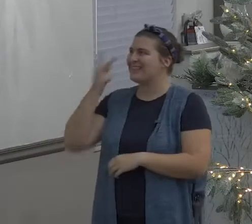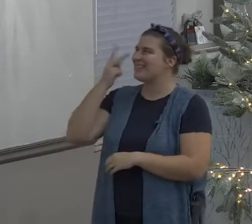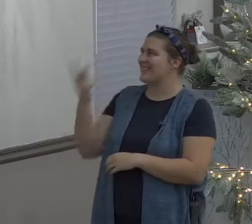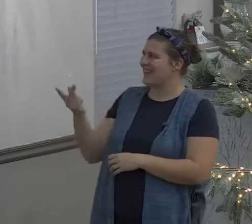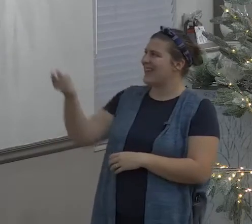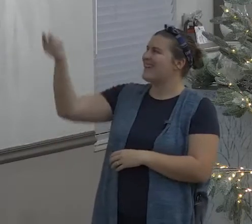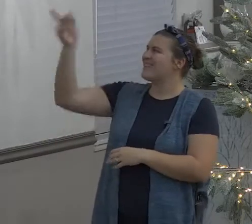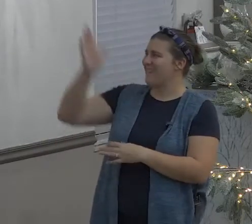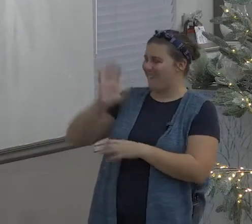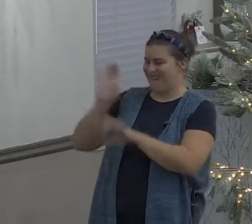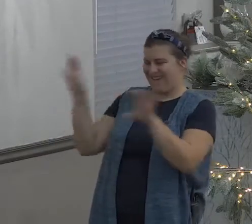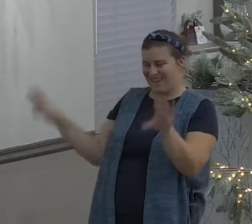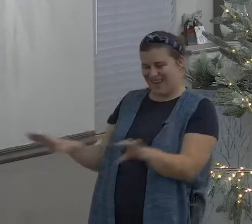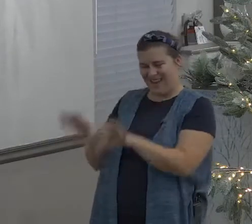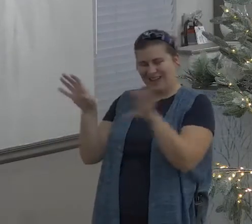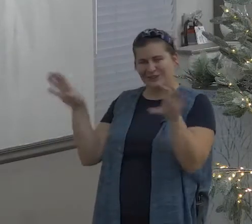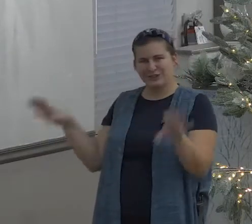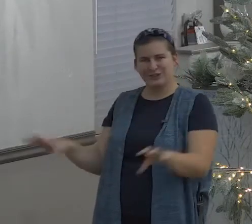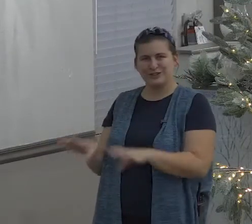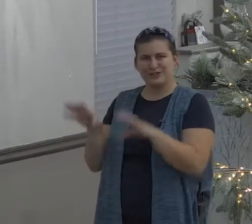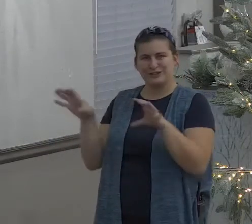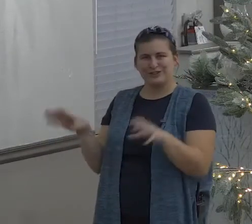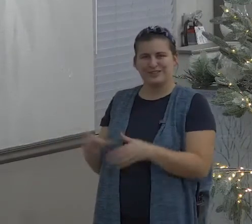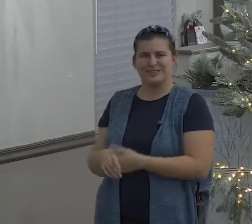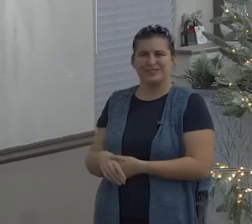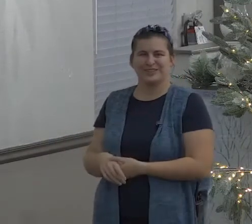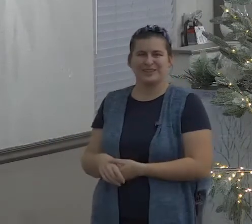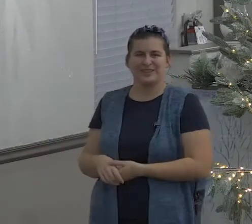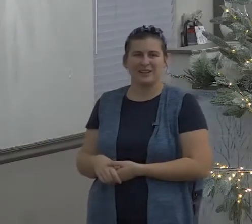if we don't throw our hands in the air and say what's the use